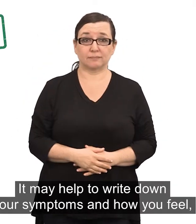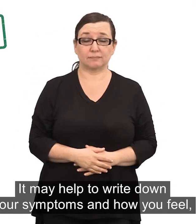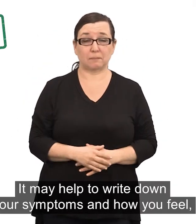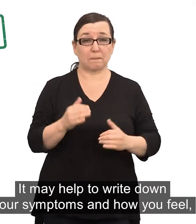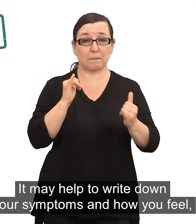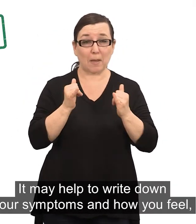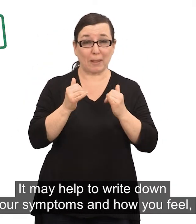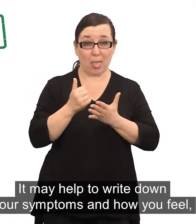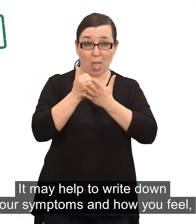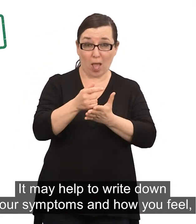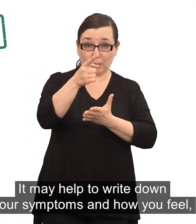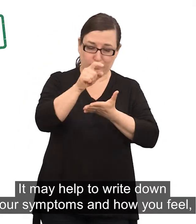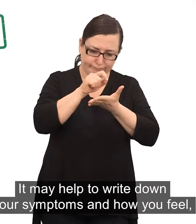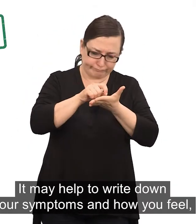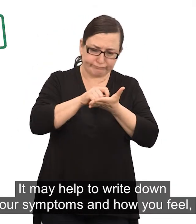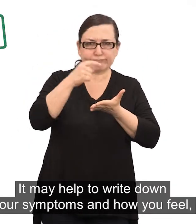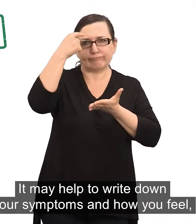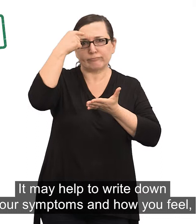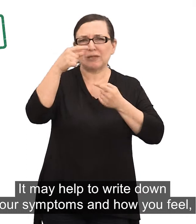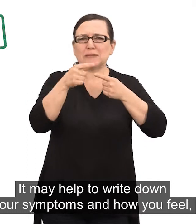It may help to write down your symptoms and how you feel.